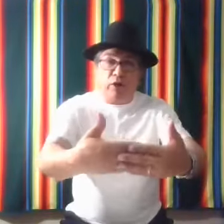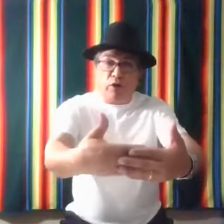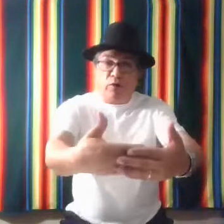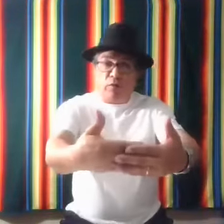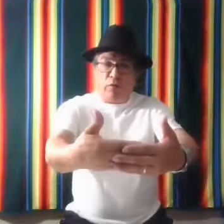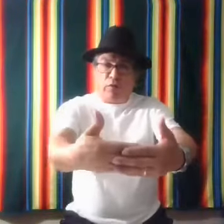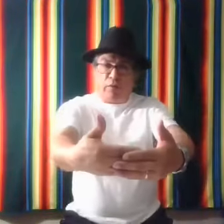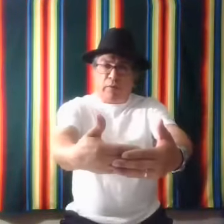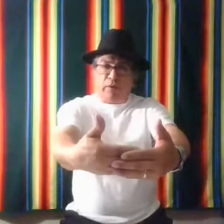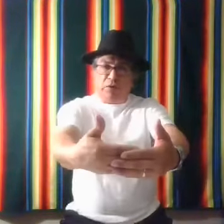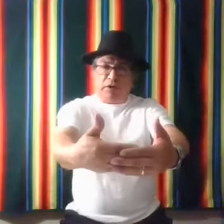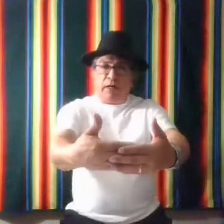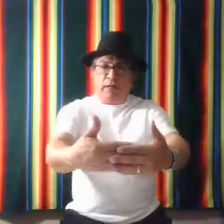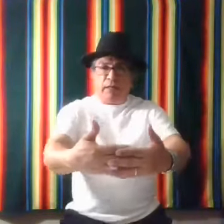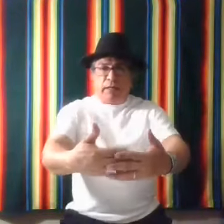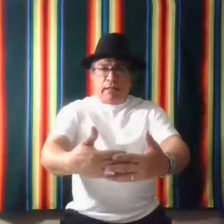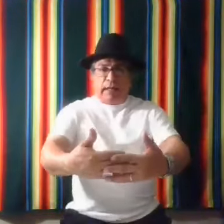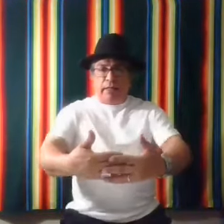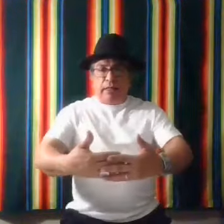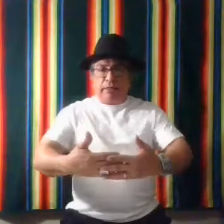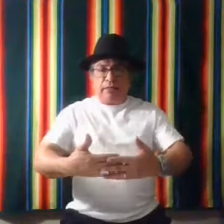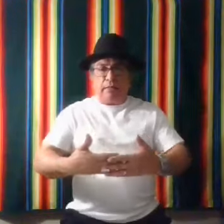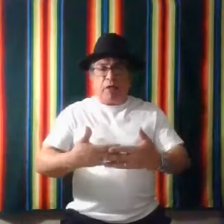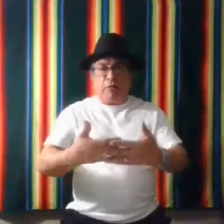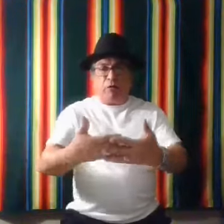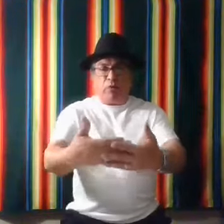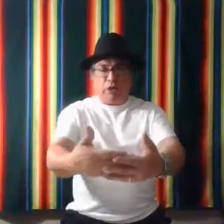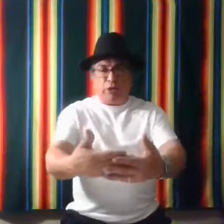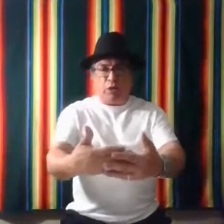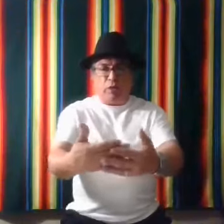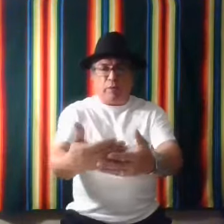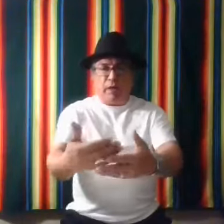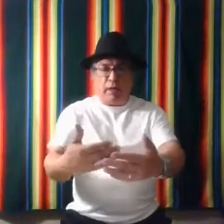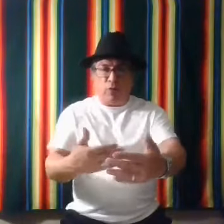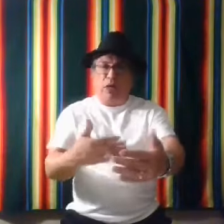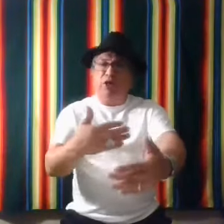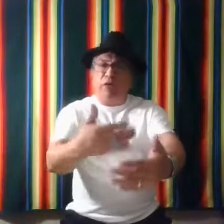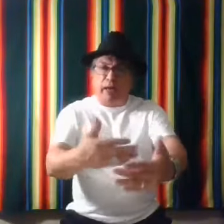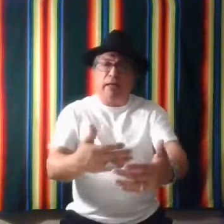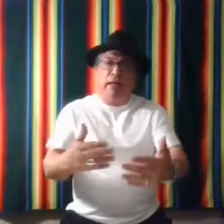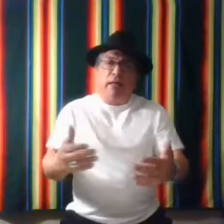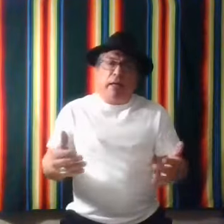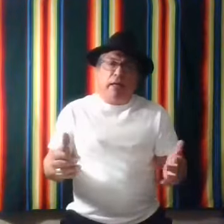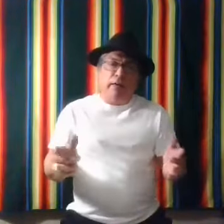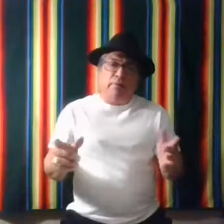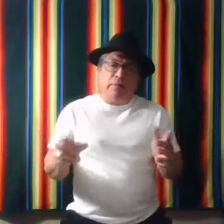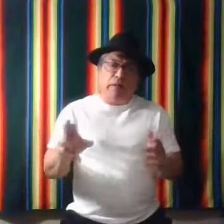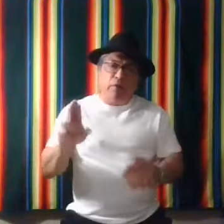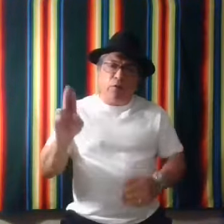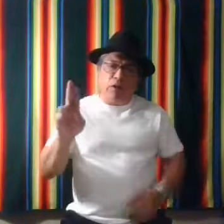learn from them, their sign. And then at the same time, you know, we can show them how we do that. Um, and therefore, you